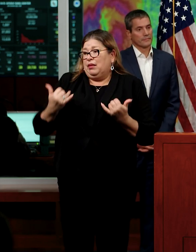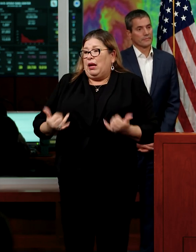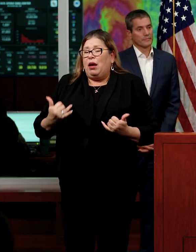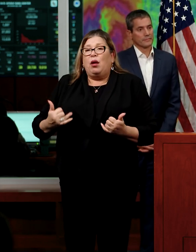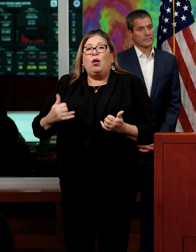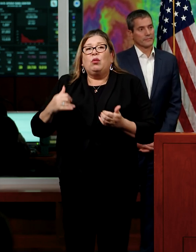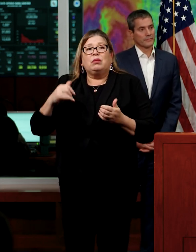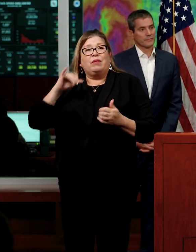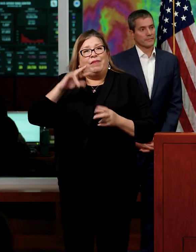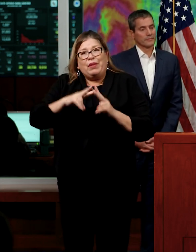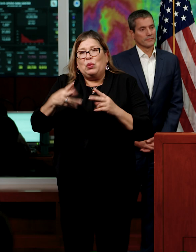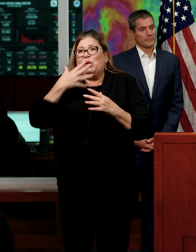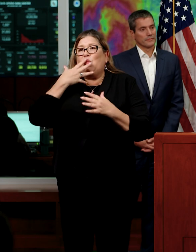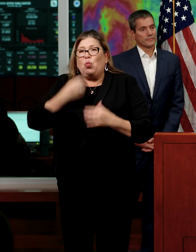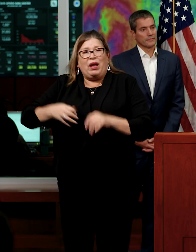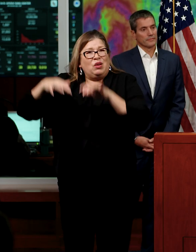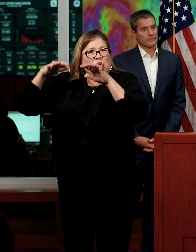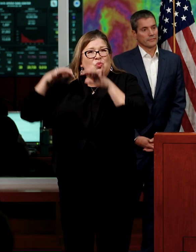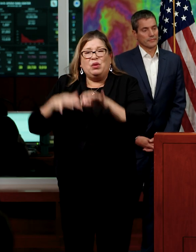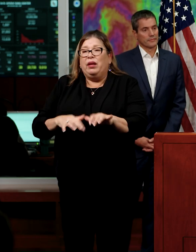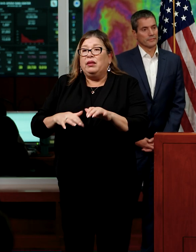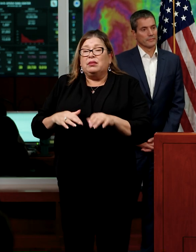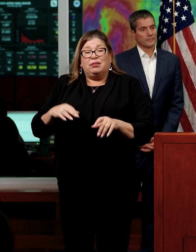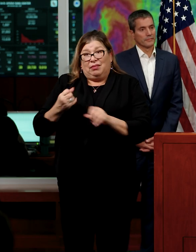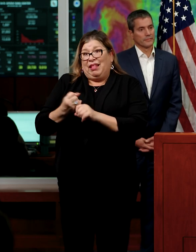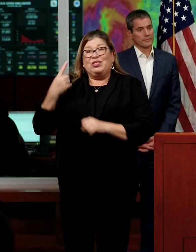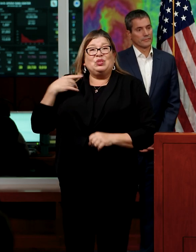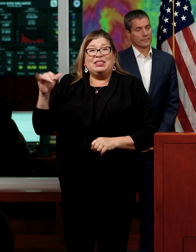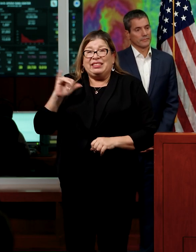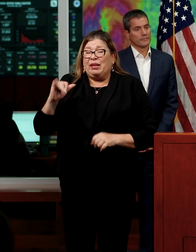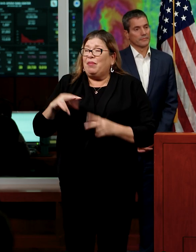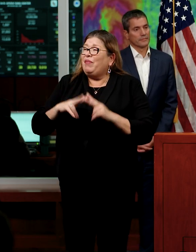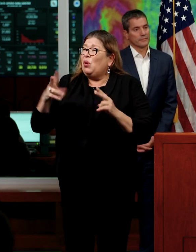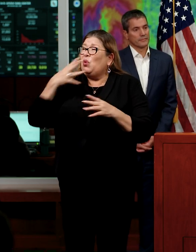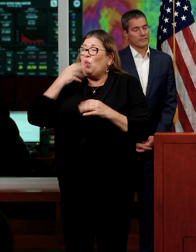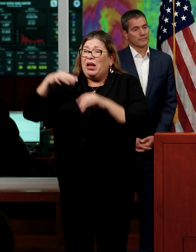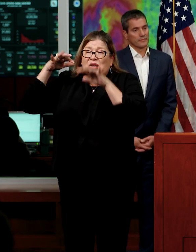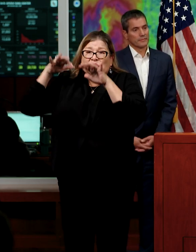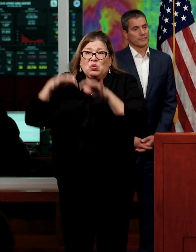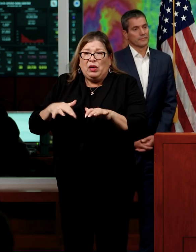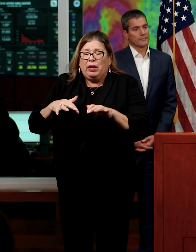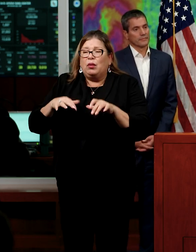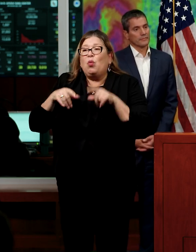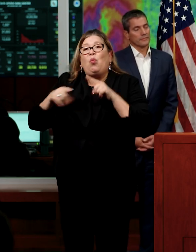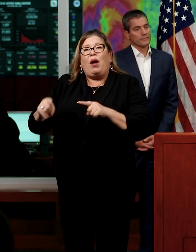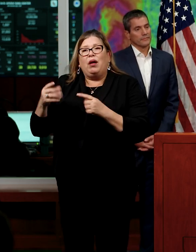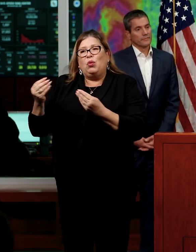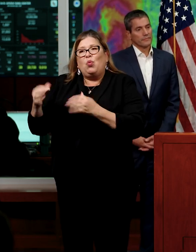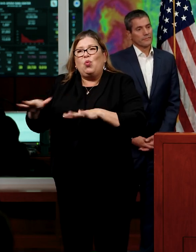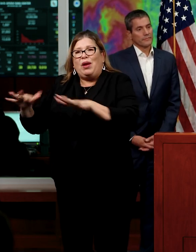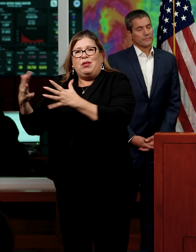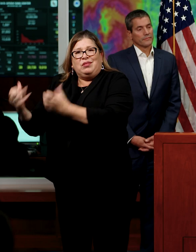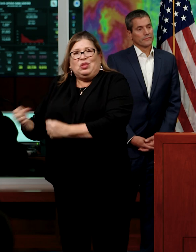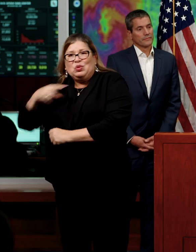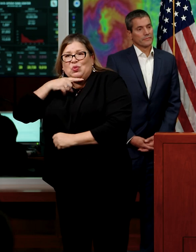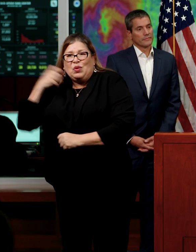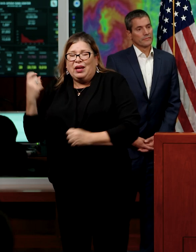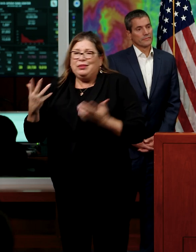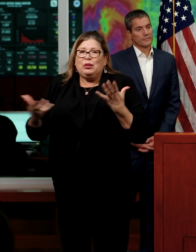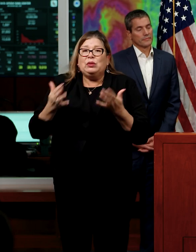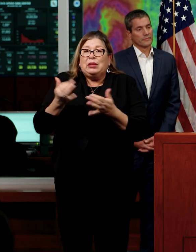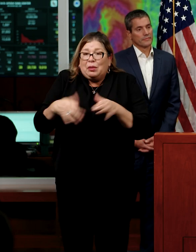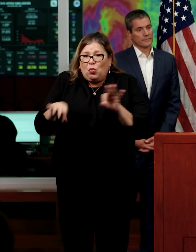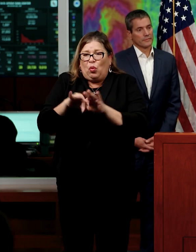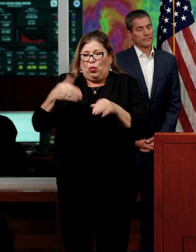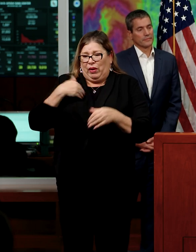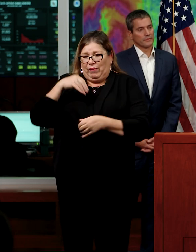very wet events. I mean, last year, same thing, very wet events in the middle of a drought. So it's really important that we have the